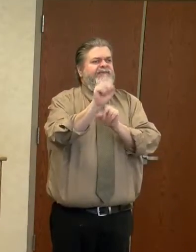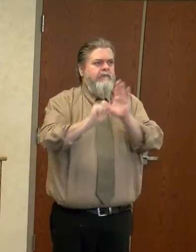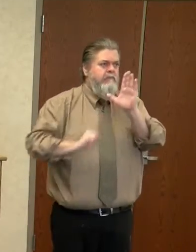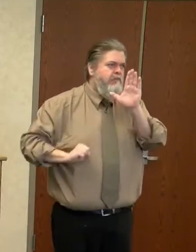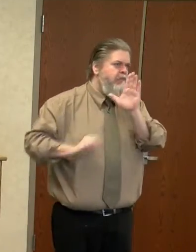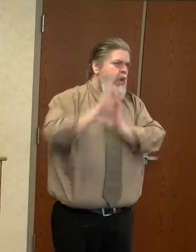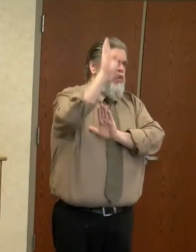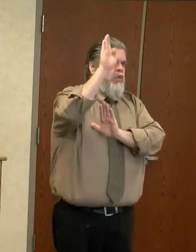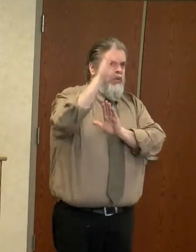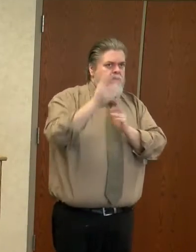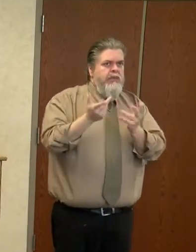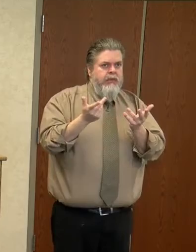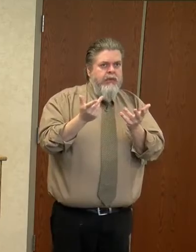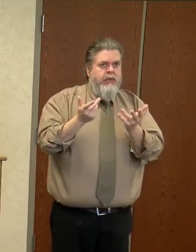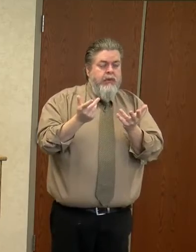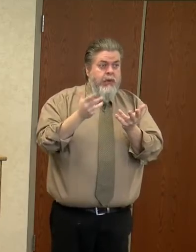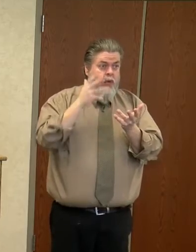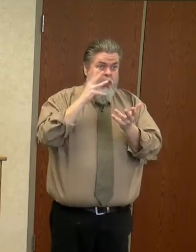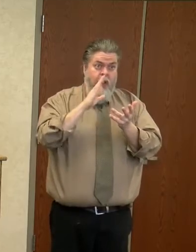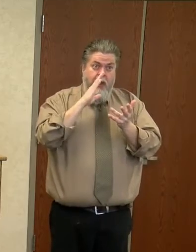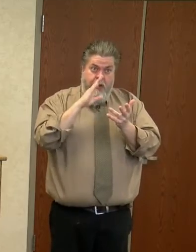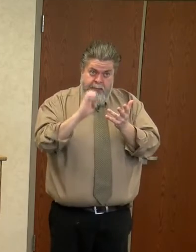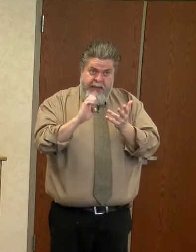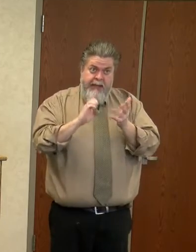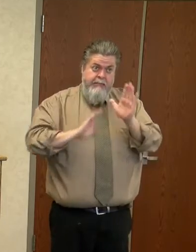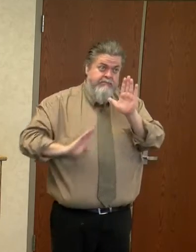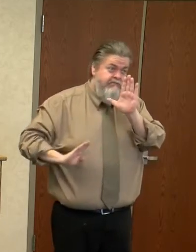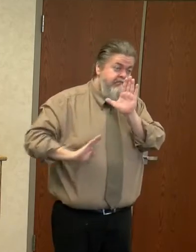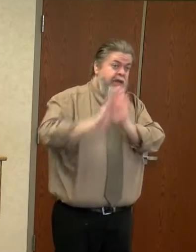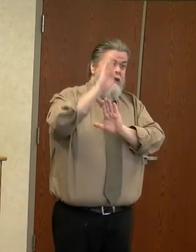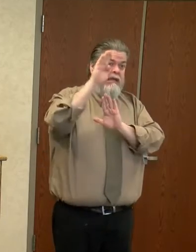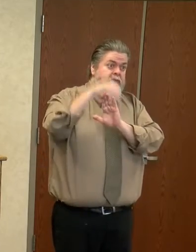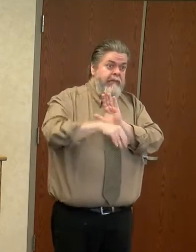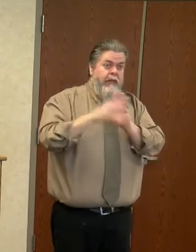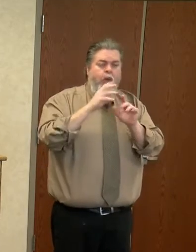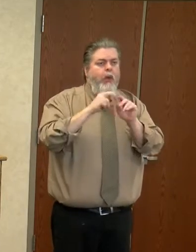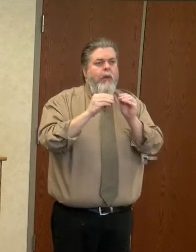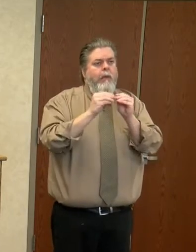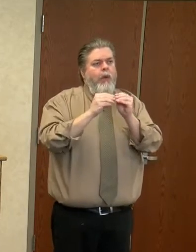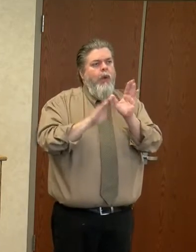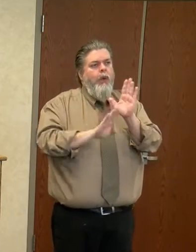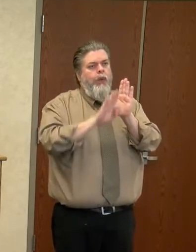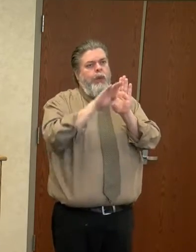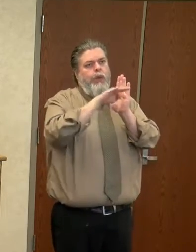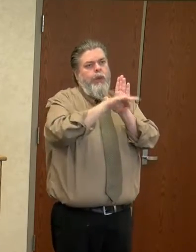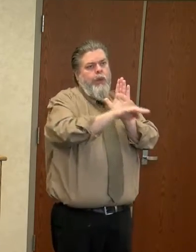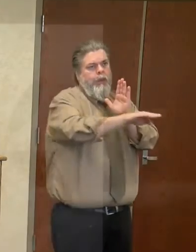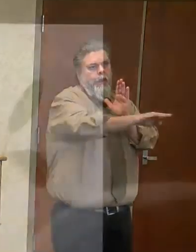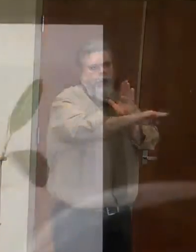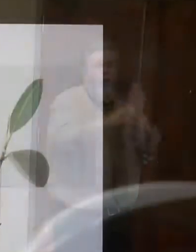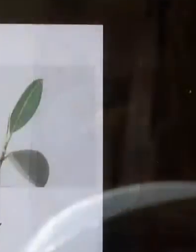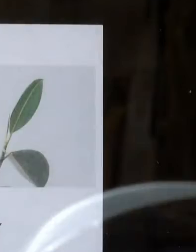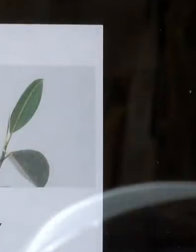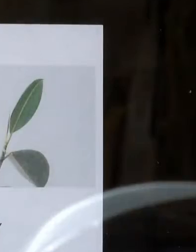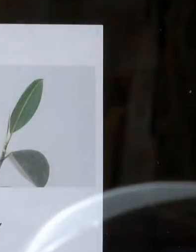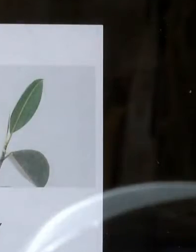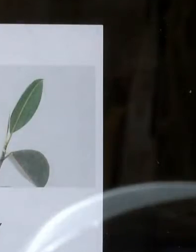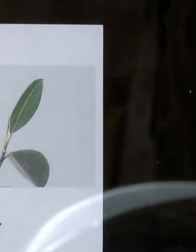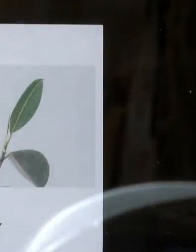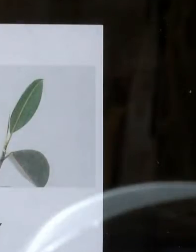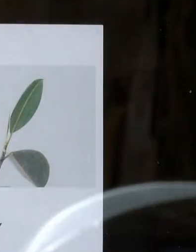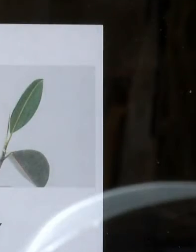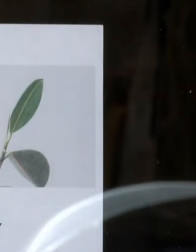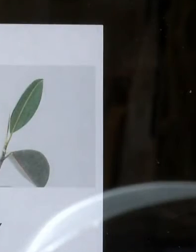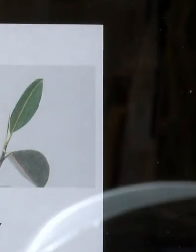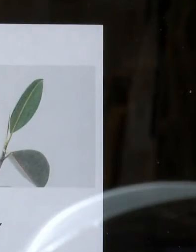It's just is our surge an apex peak or is our surge more like this? Today he used a chart to demonstrate where we are